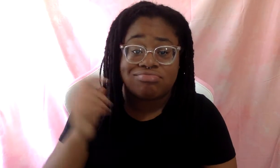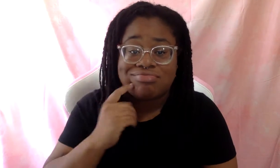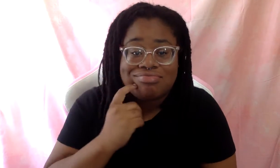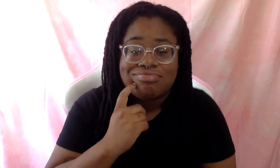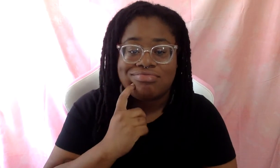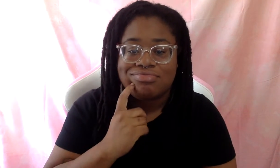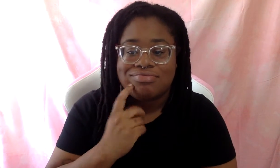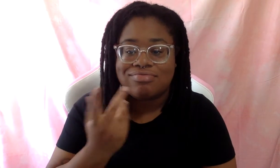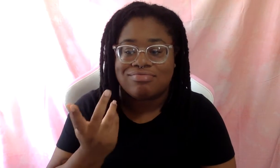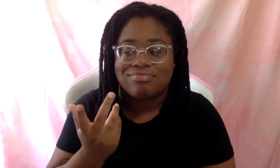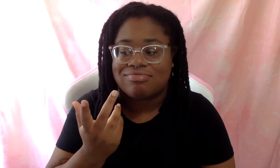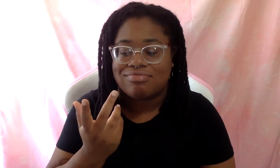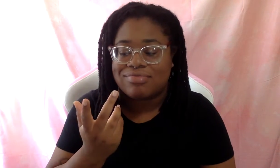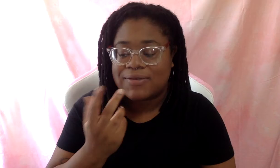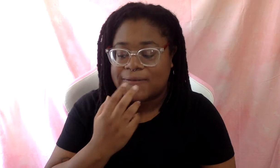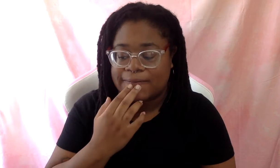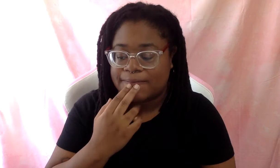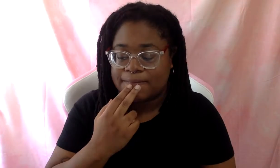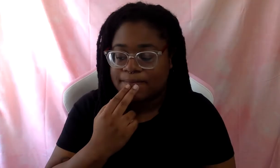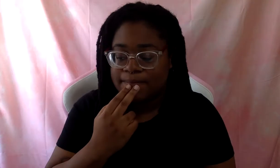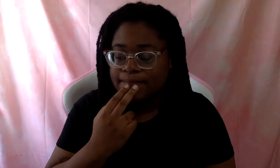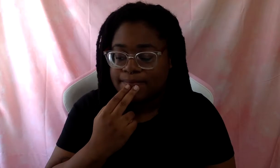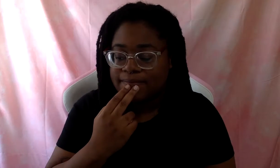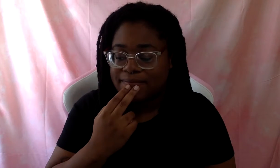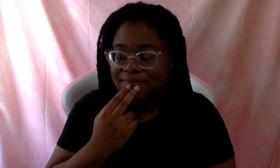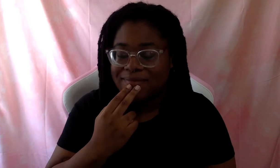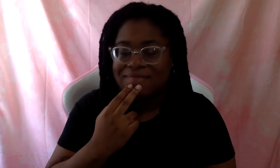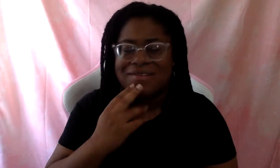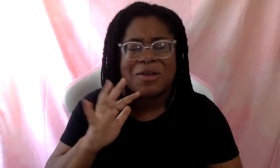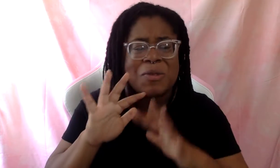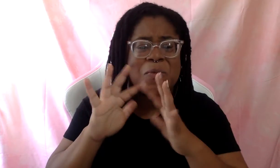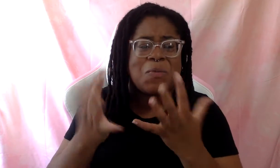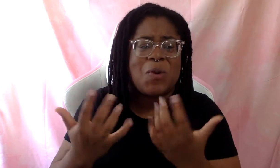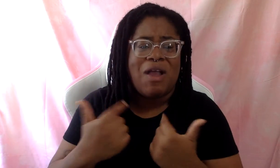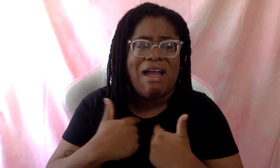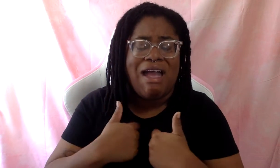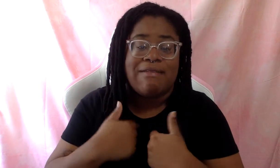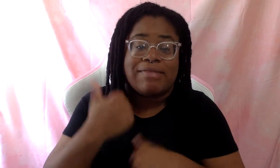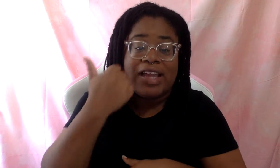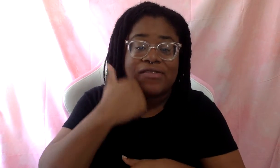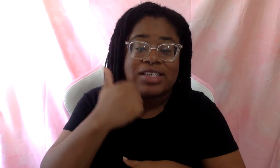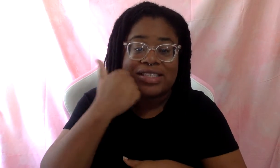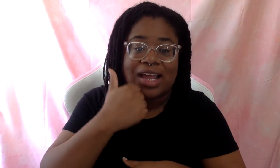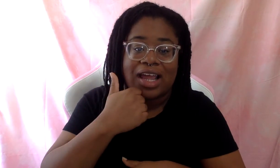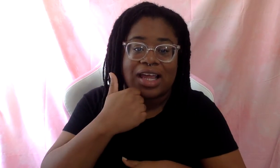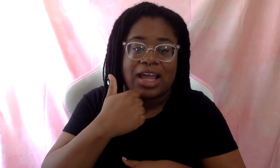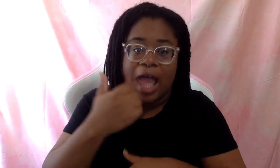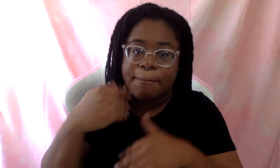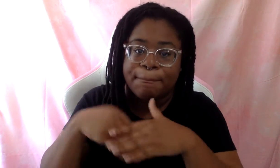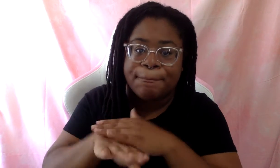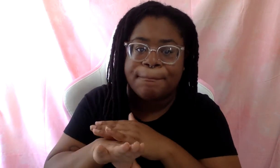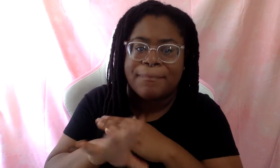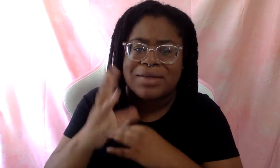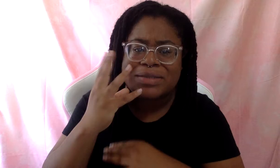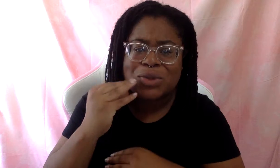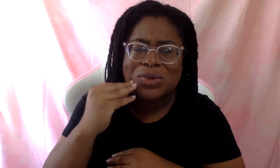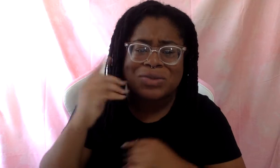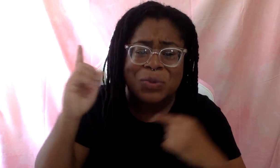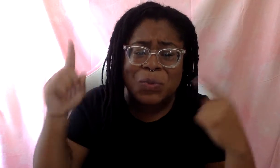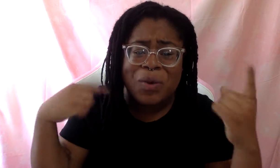Like the world that I engage every day is wild. I don't know what road you're